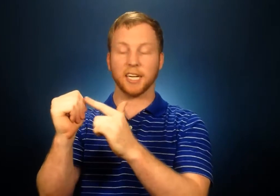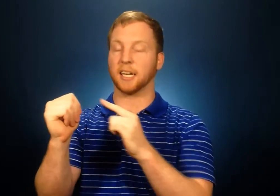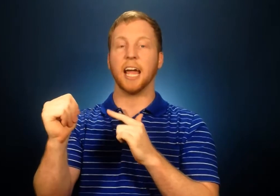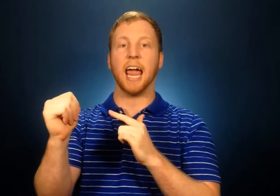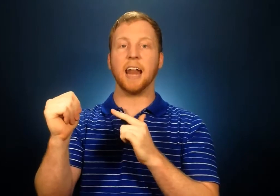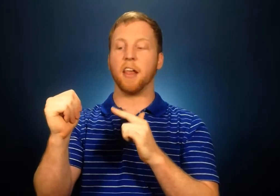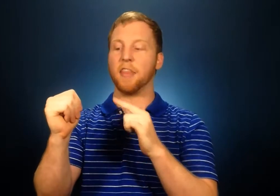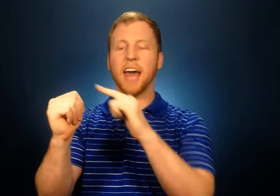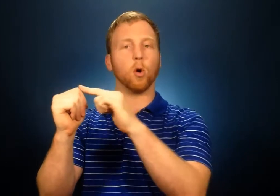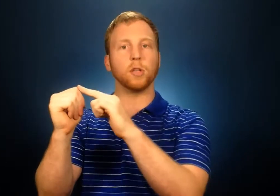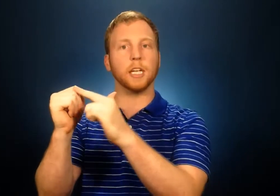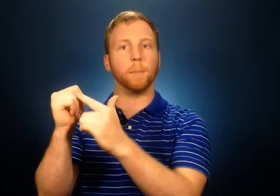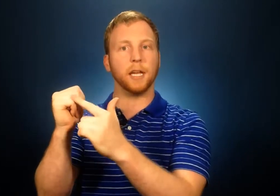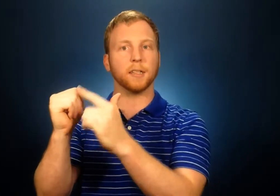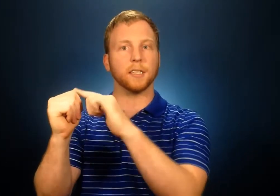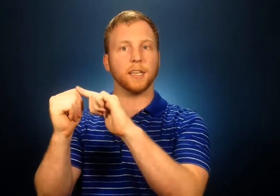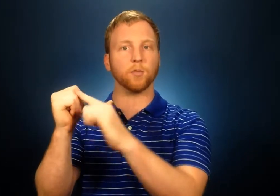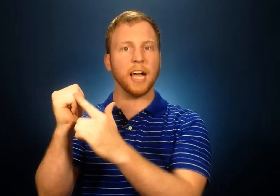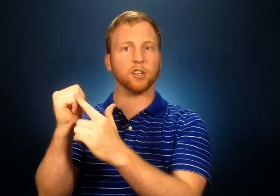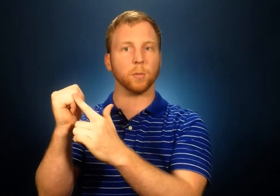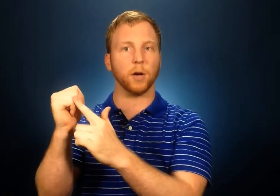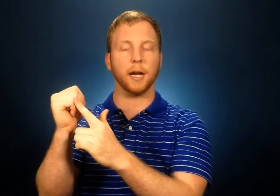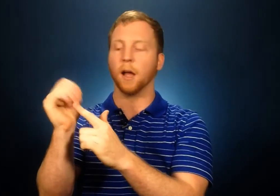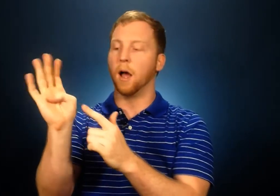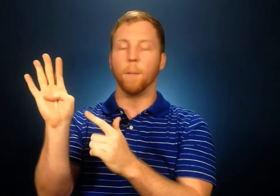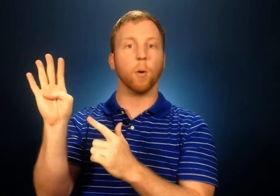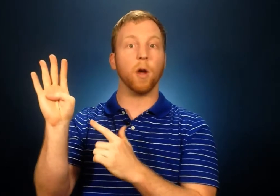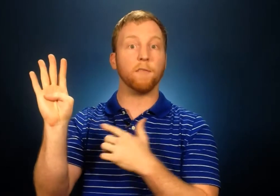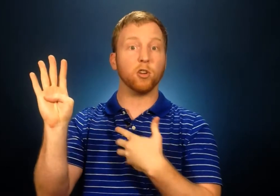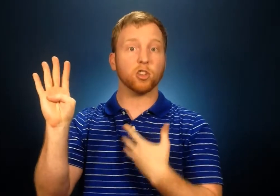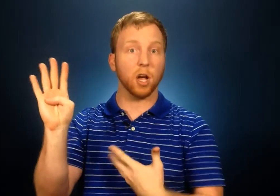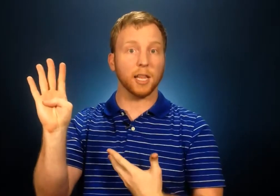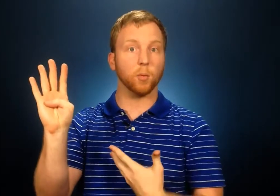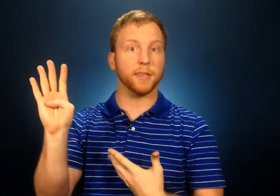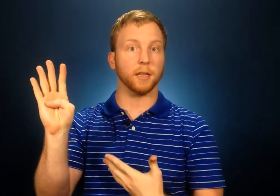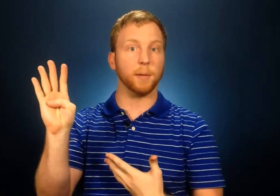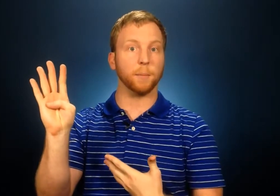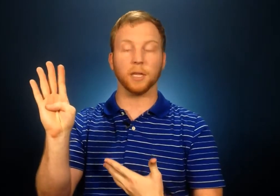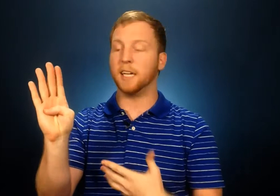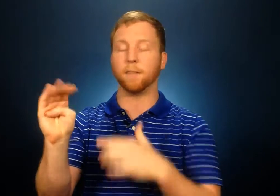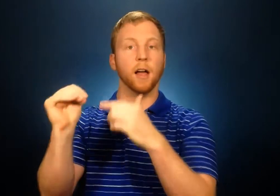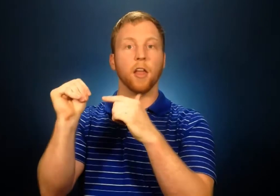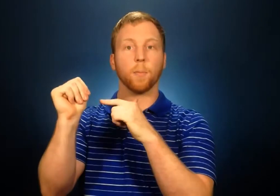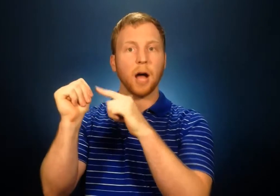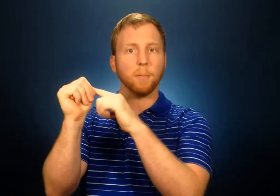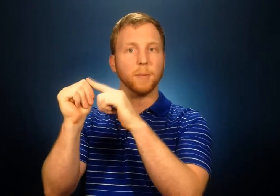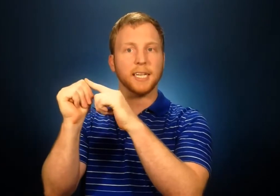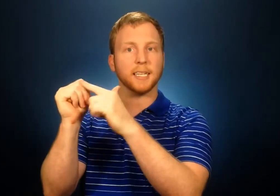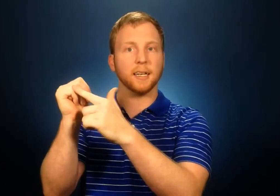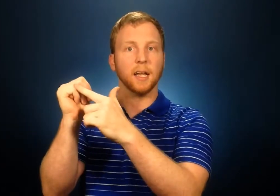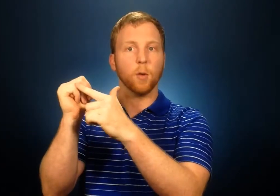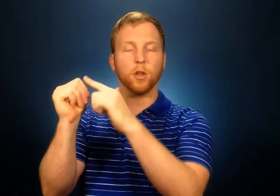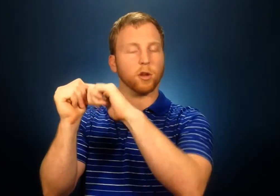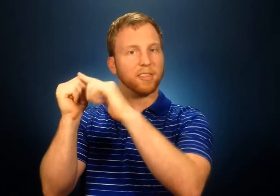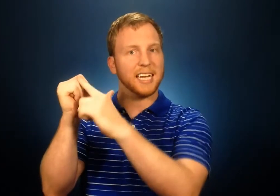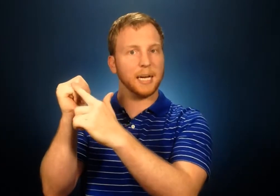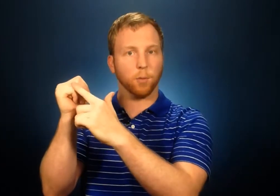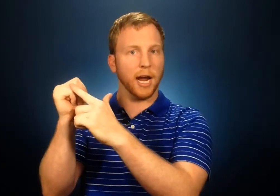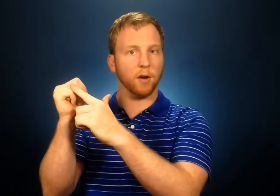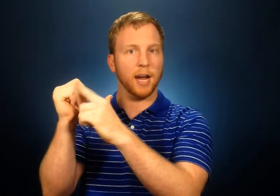and that only appeals to this rational brain. But if you're struggling with the limiting belief the problem isn't with your thinking brain right